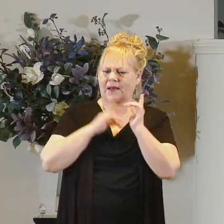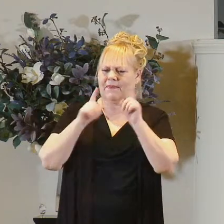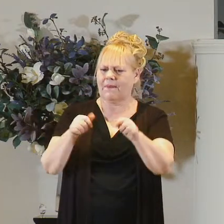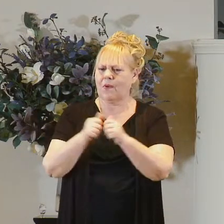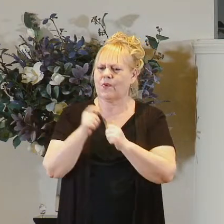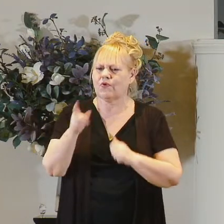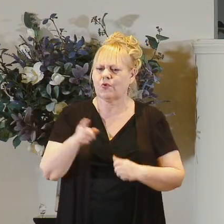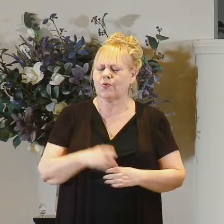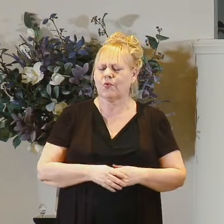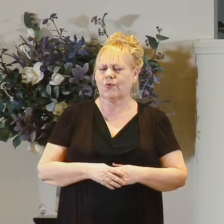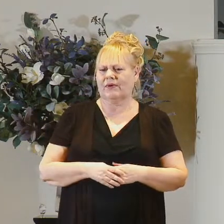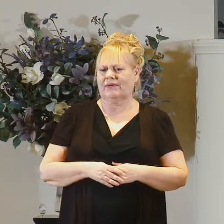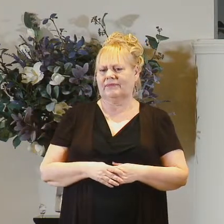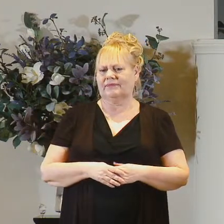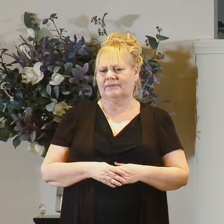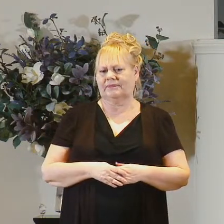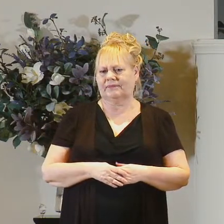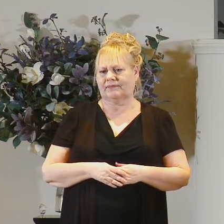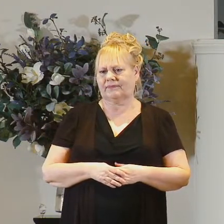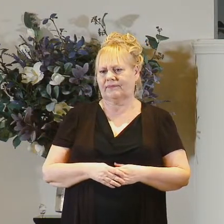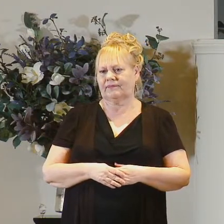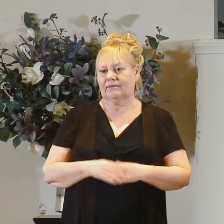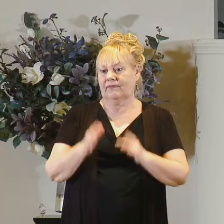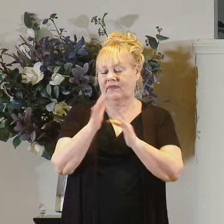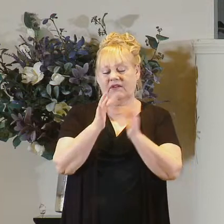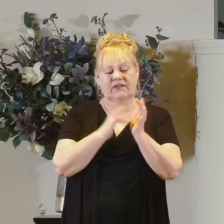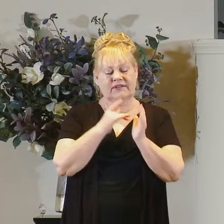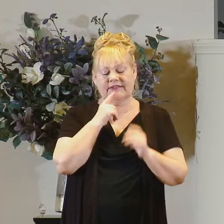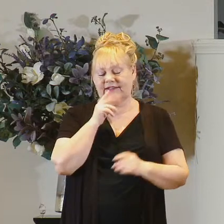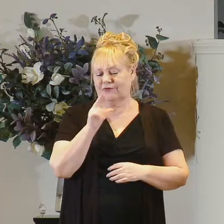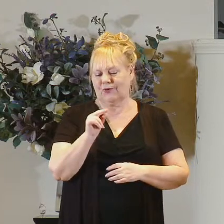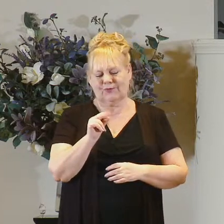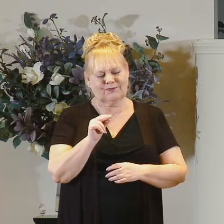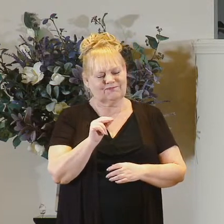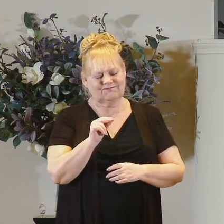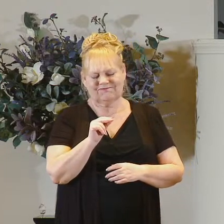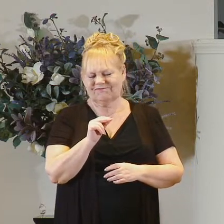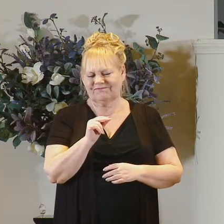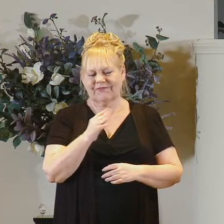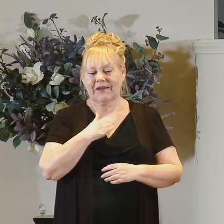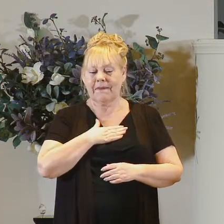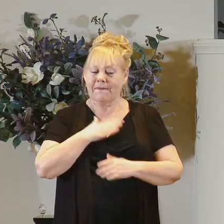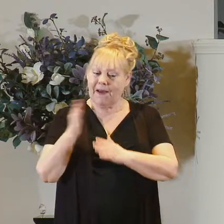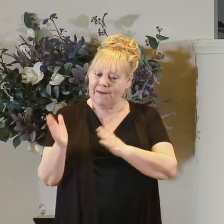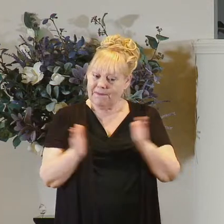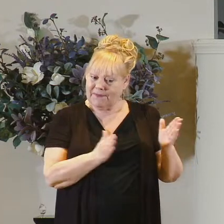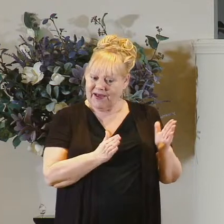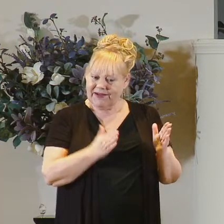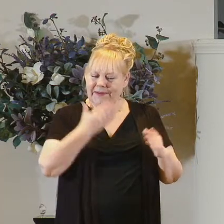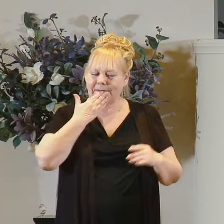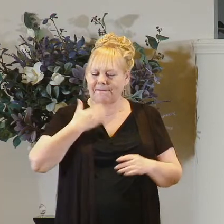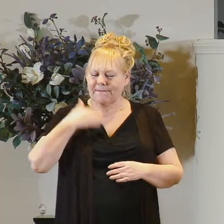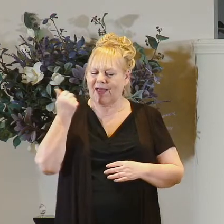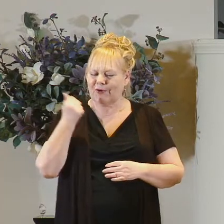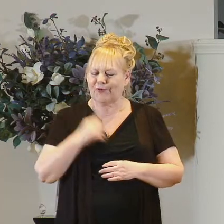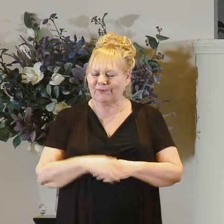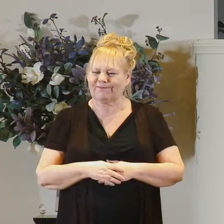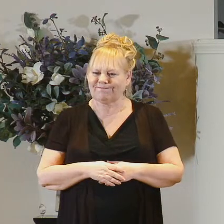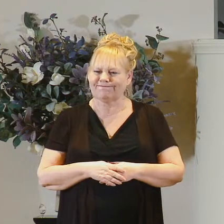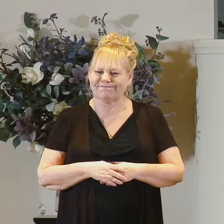you jesus says no my plan is a better plan